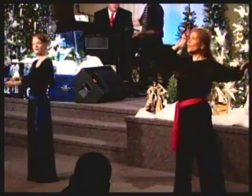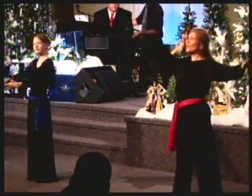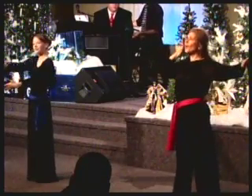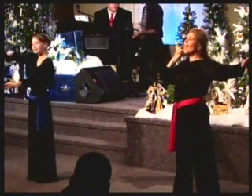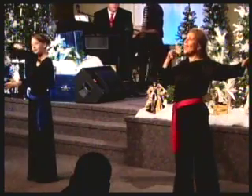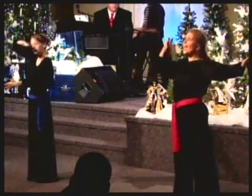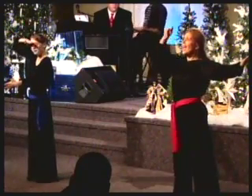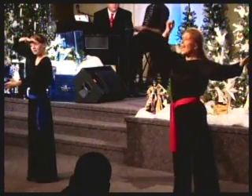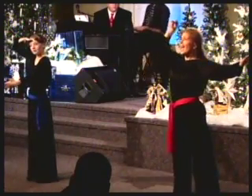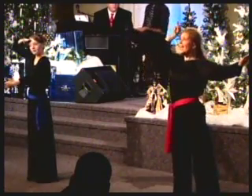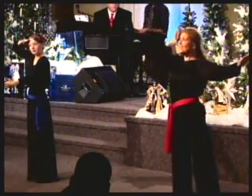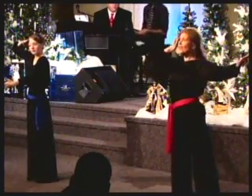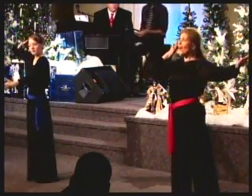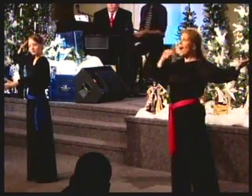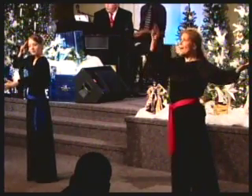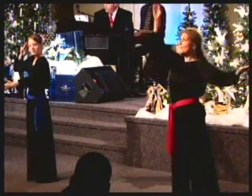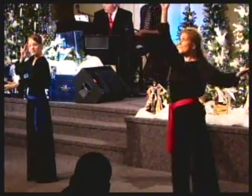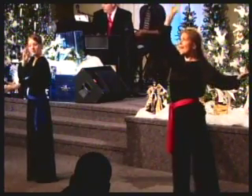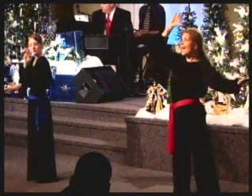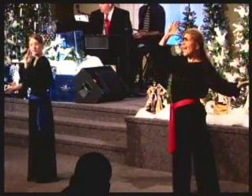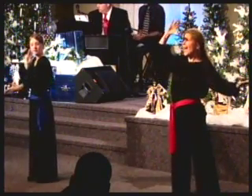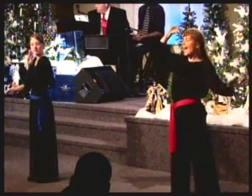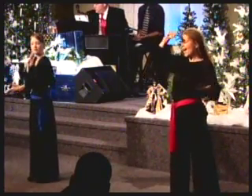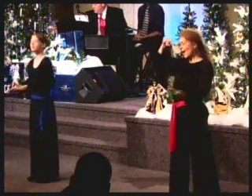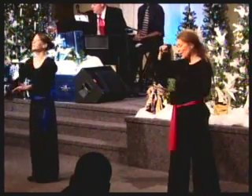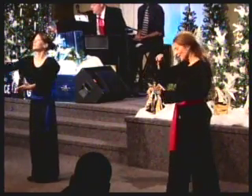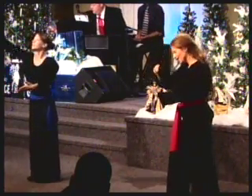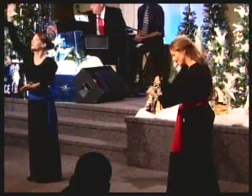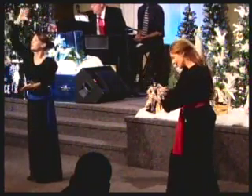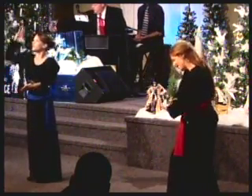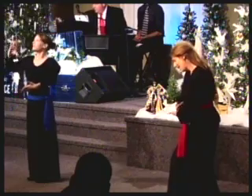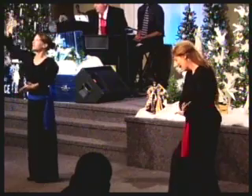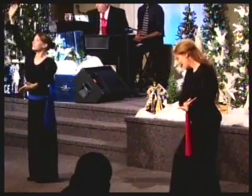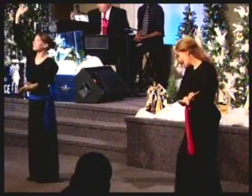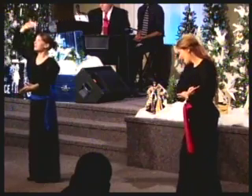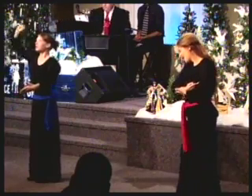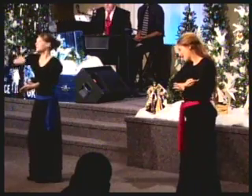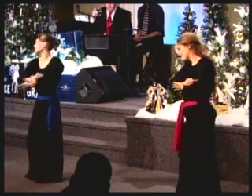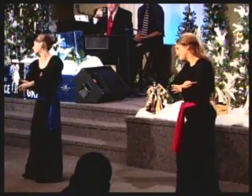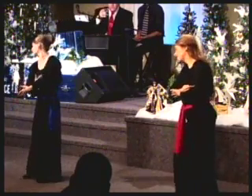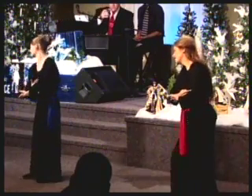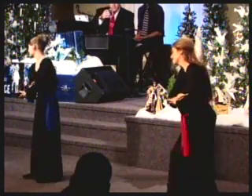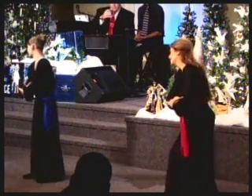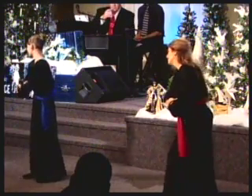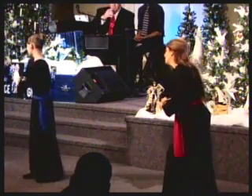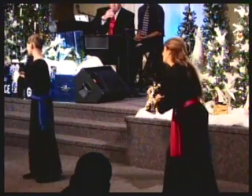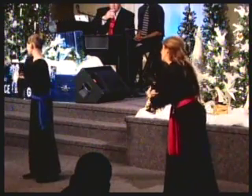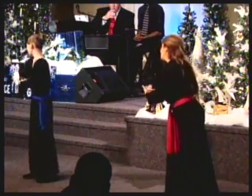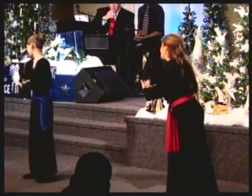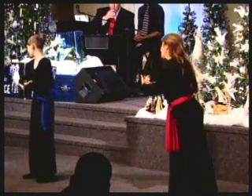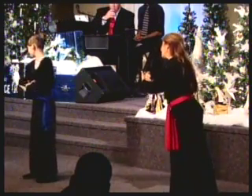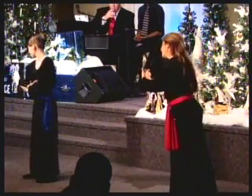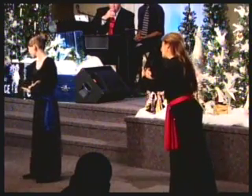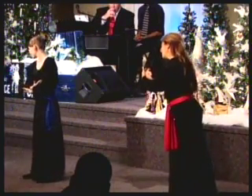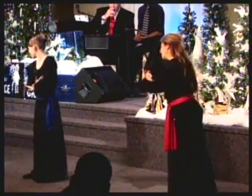rest on Mary's lap is sleeping